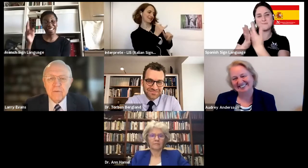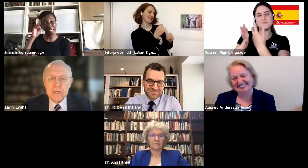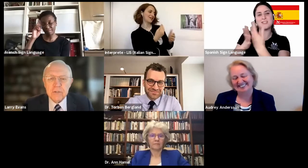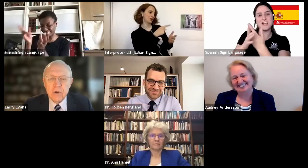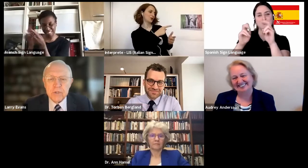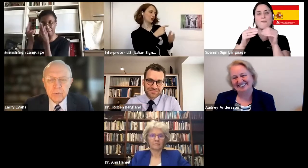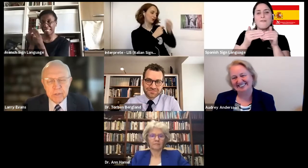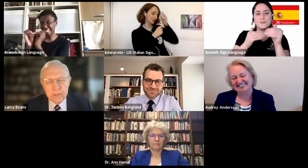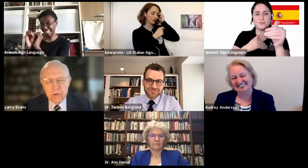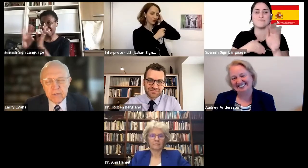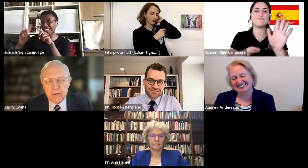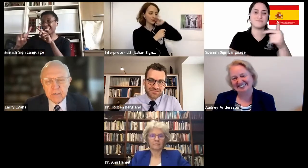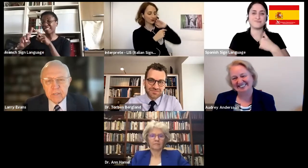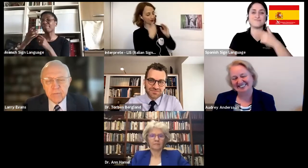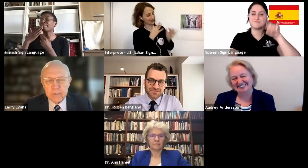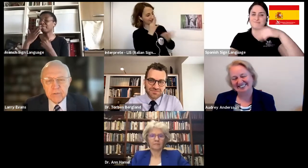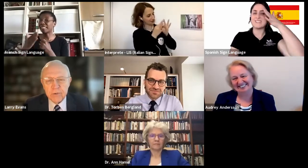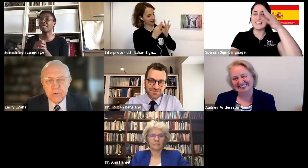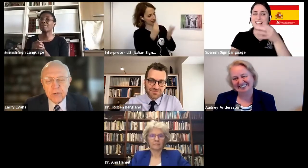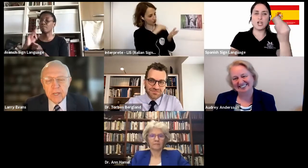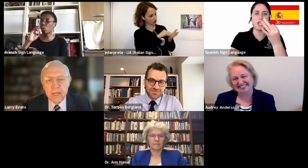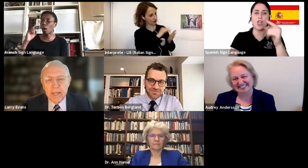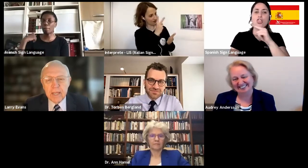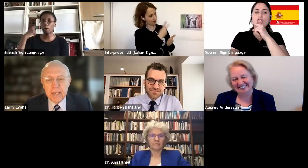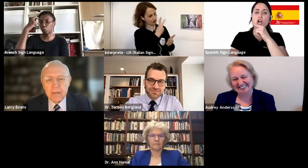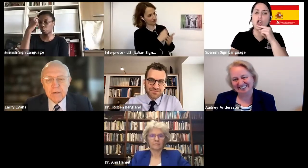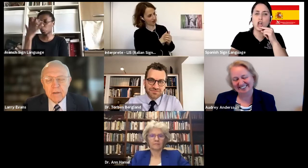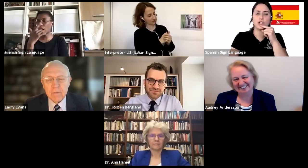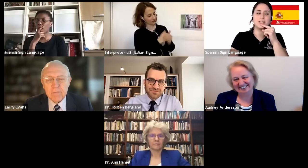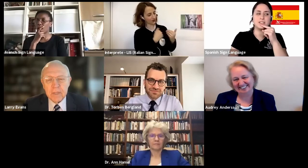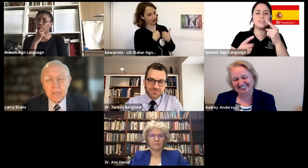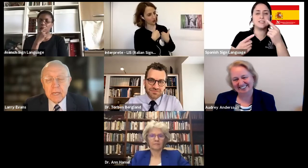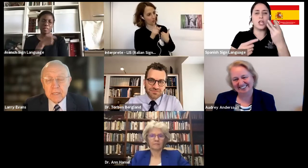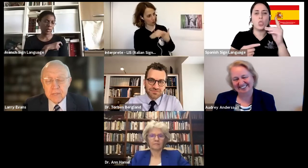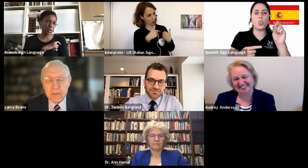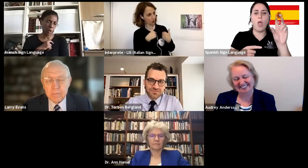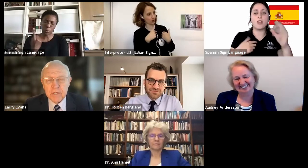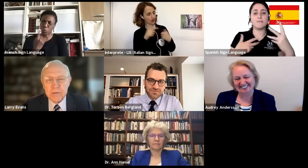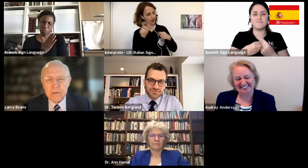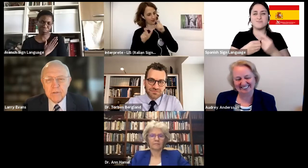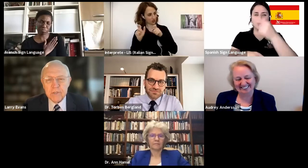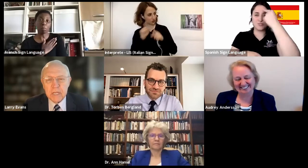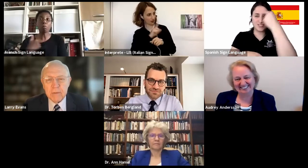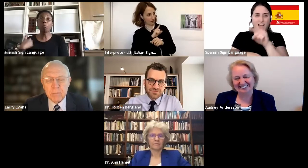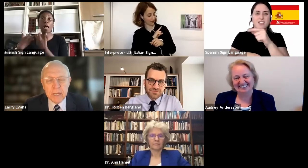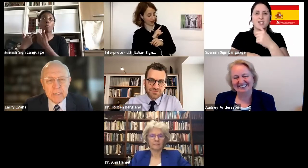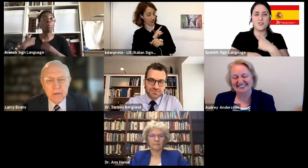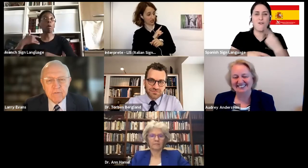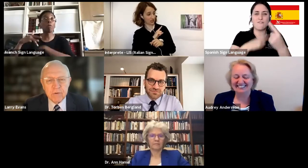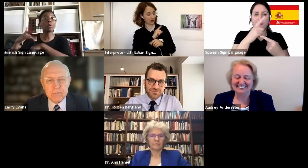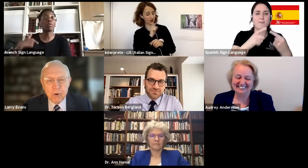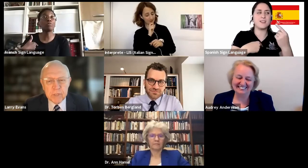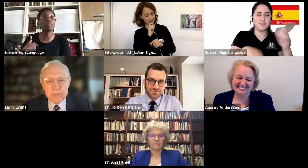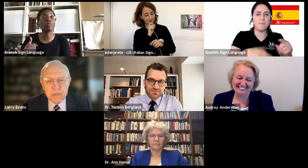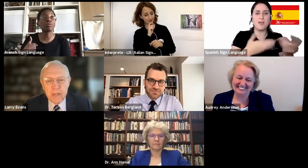grief is always with us. You know, I've lost loved ones, too. And I see their pictures, I'm reminded